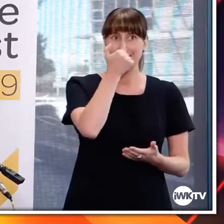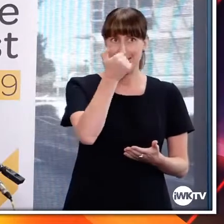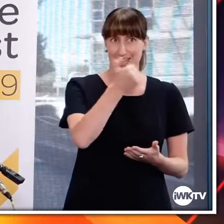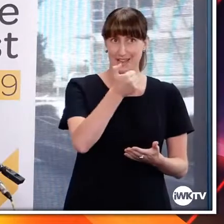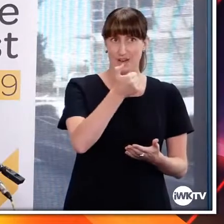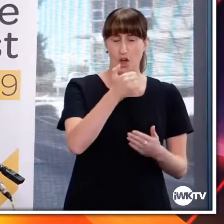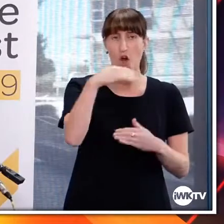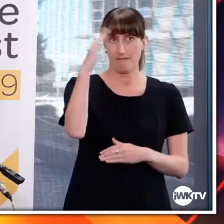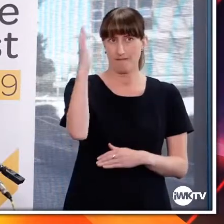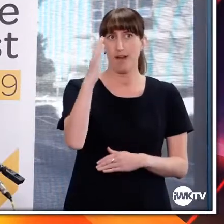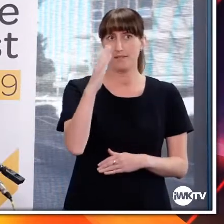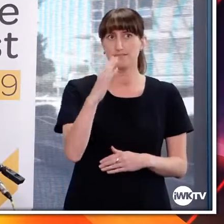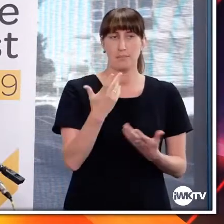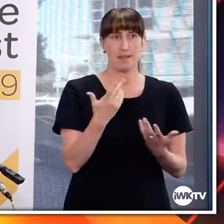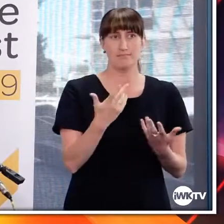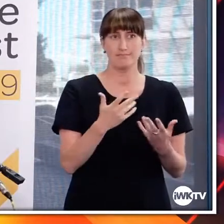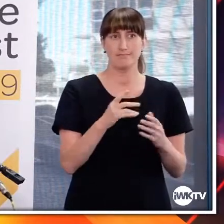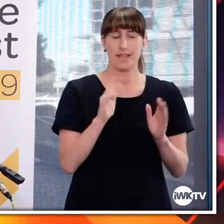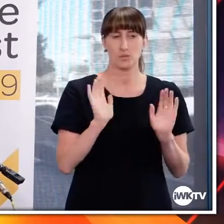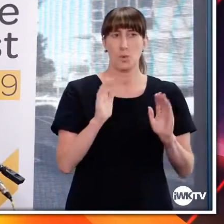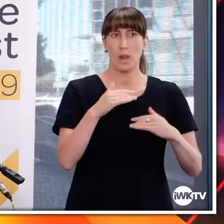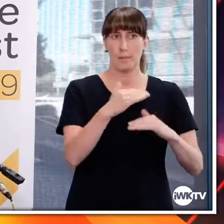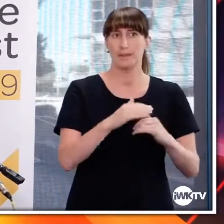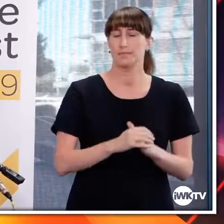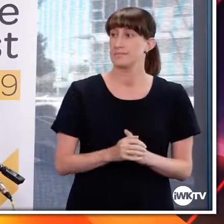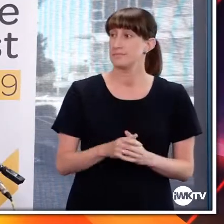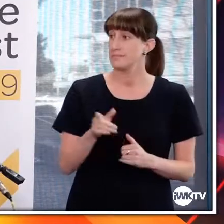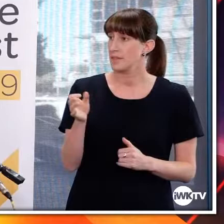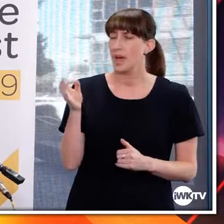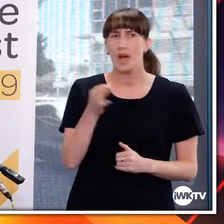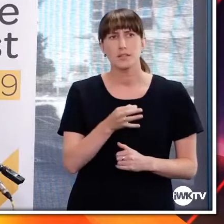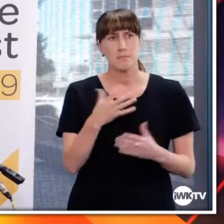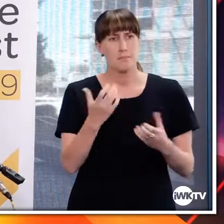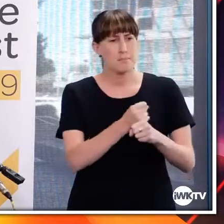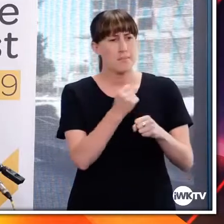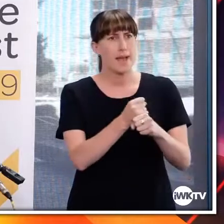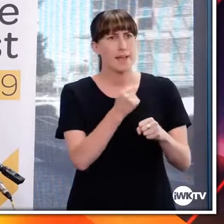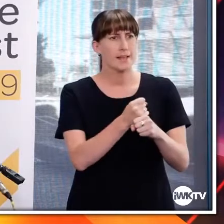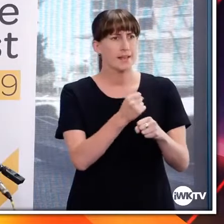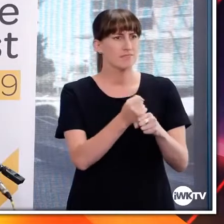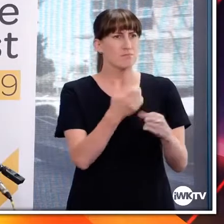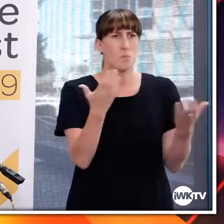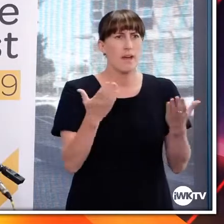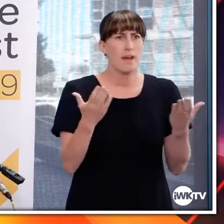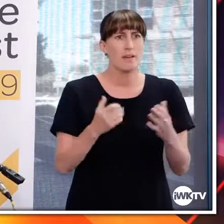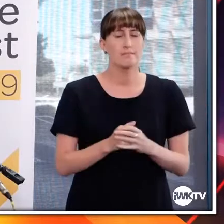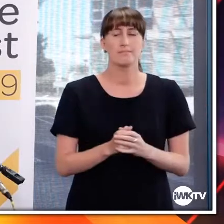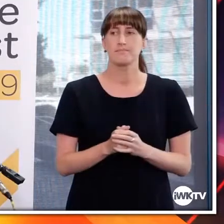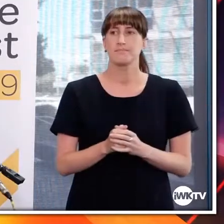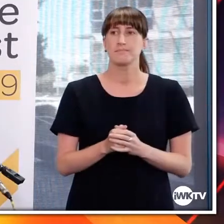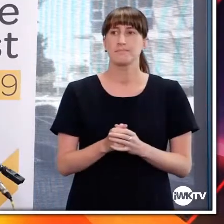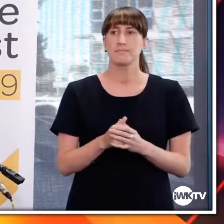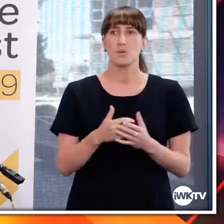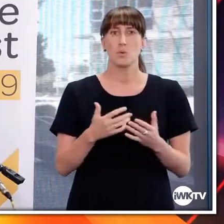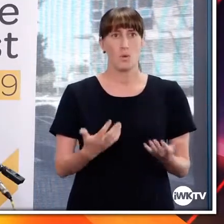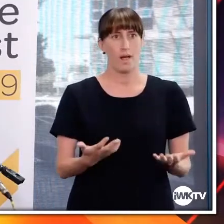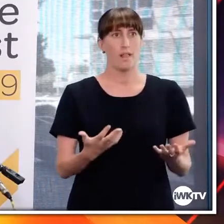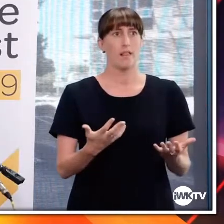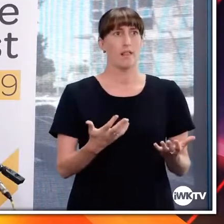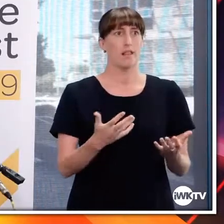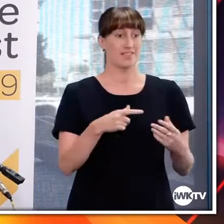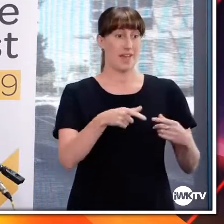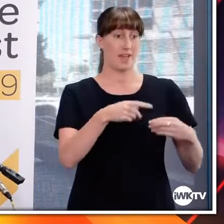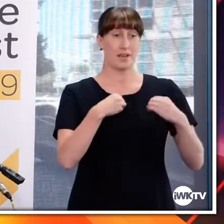that. Where is it being manufactured? It's being manufactured in the companies tend to use a lot of different